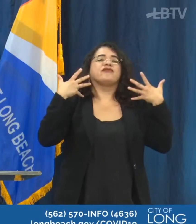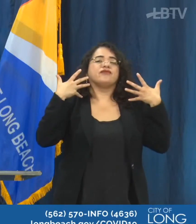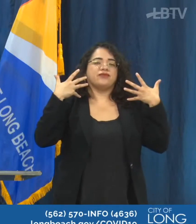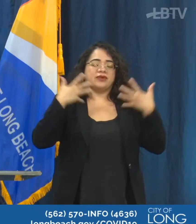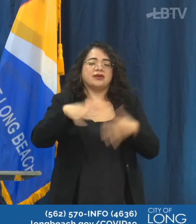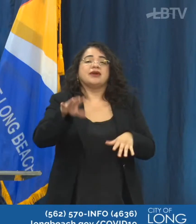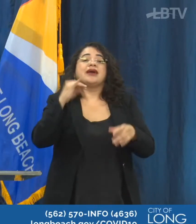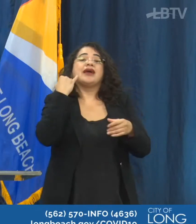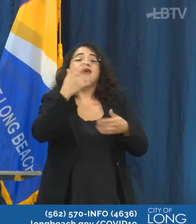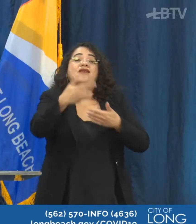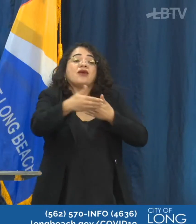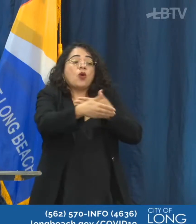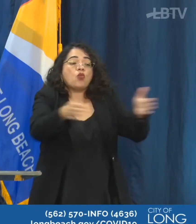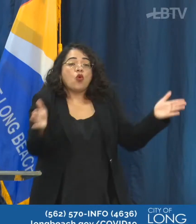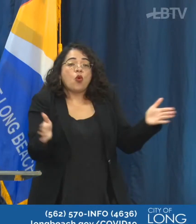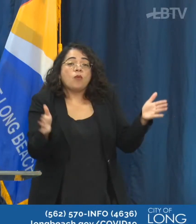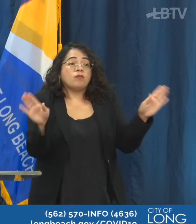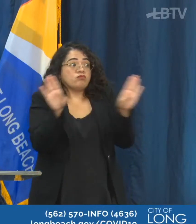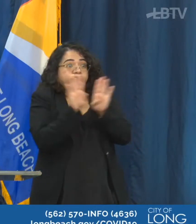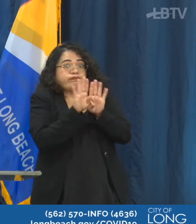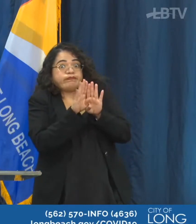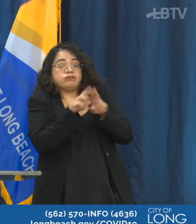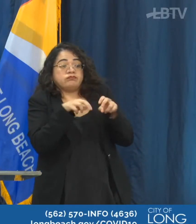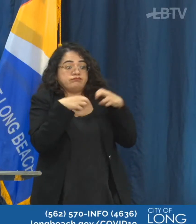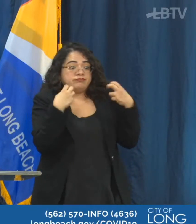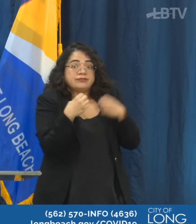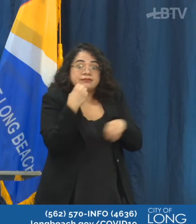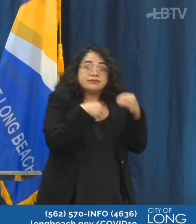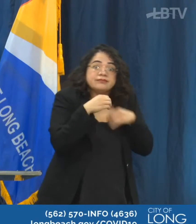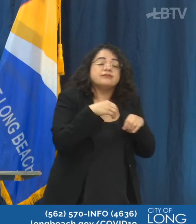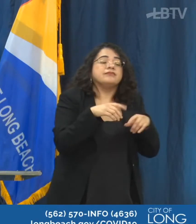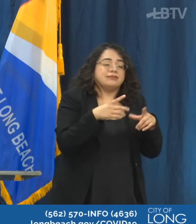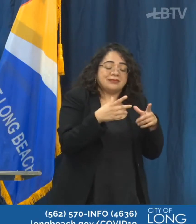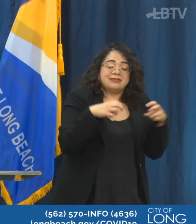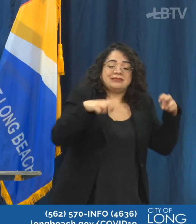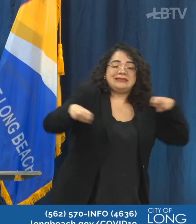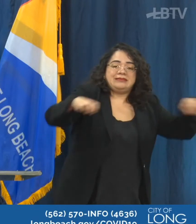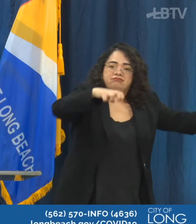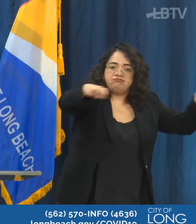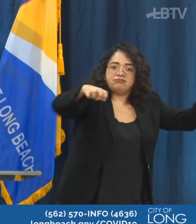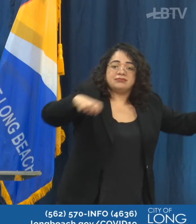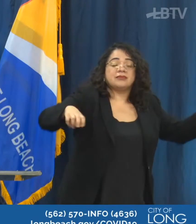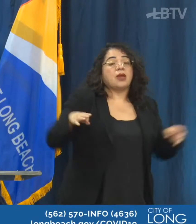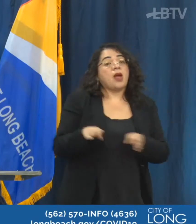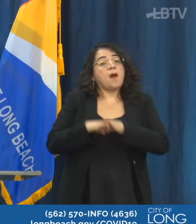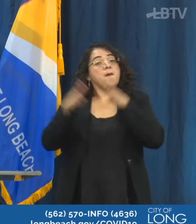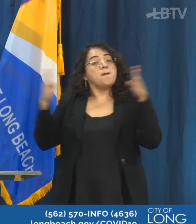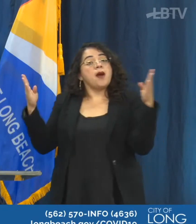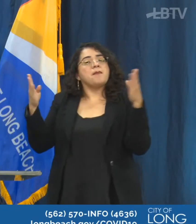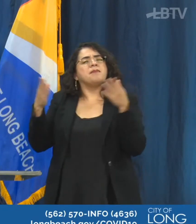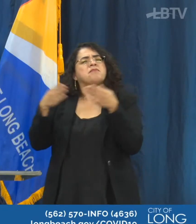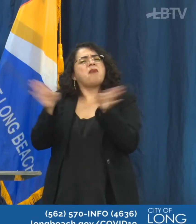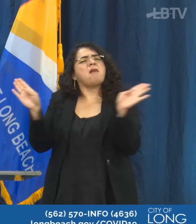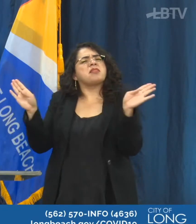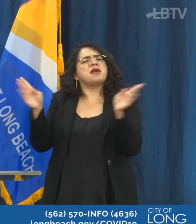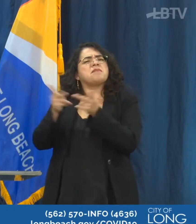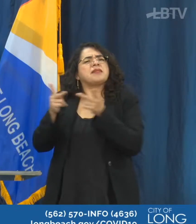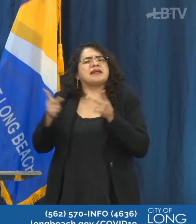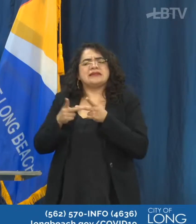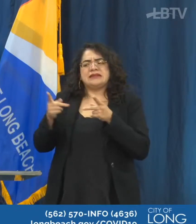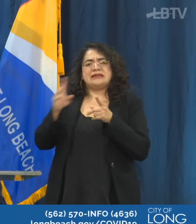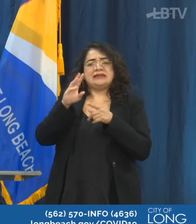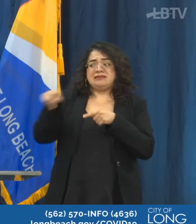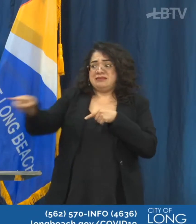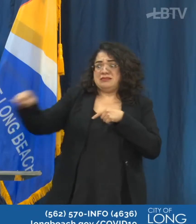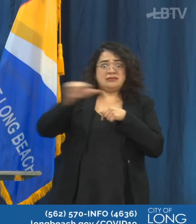or an enclosed area with others. And while outdoors and public spaces, when you're not able to stay six feet away from those who are not members